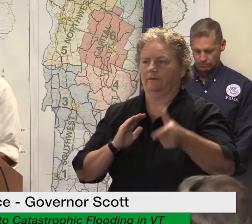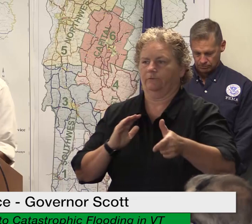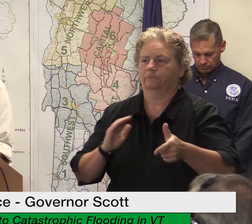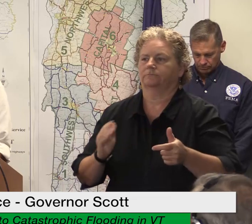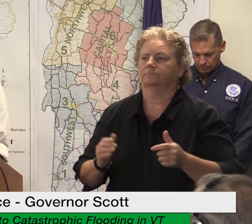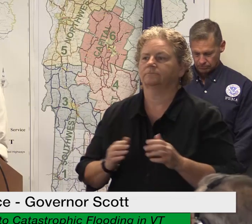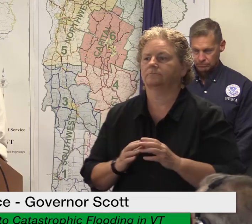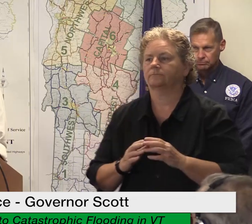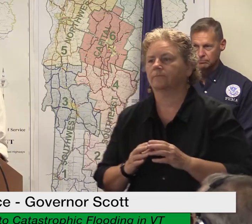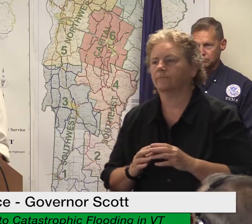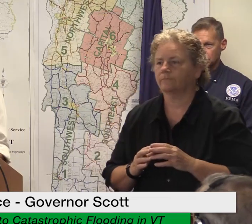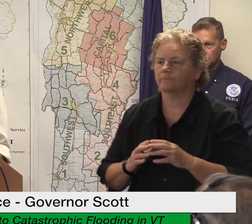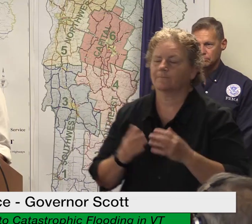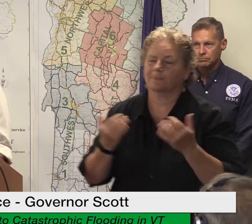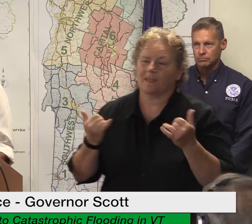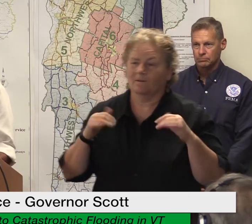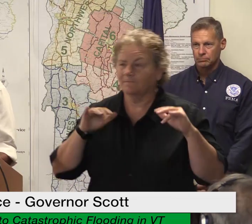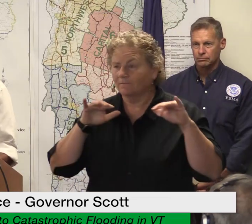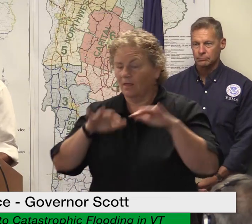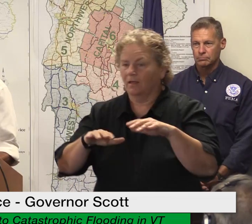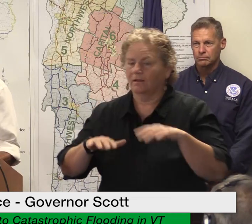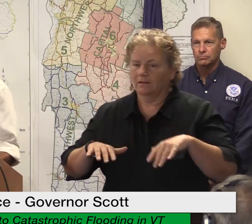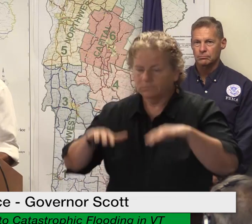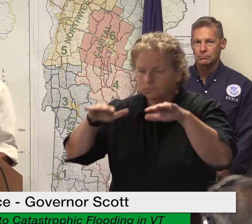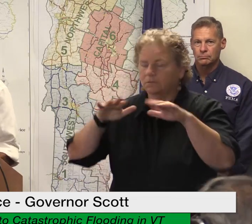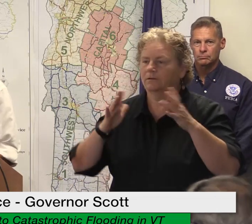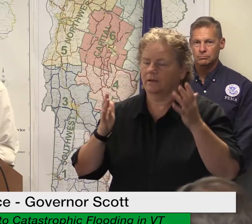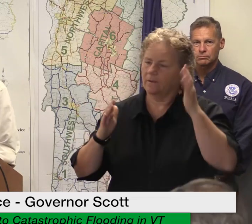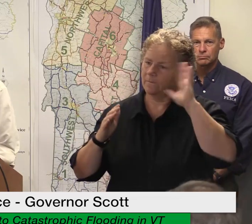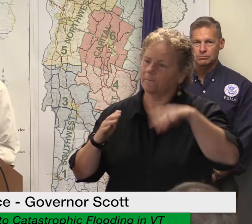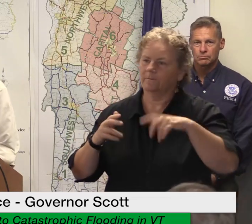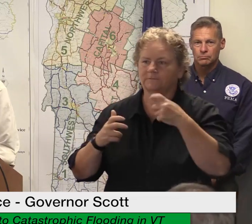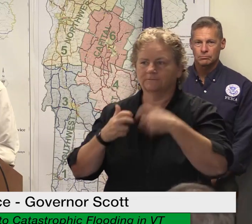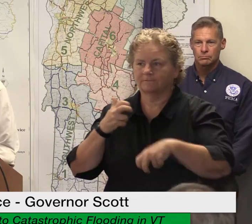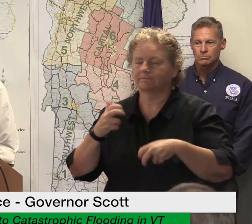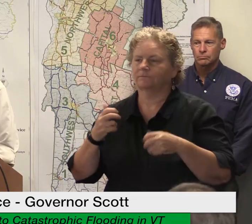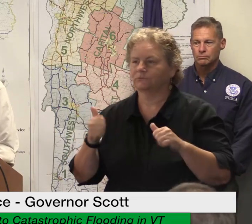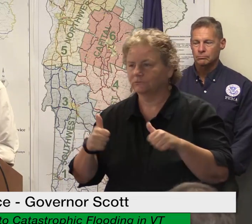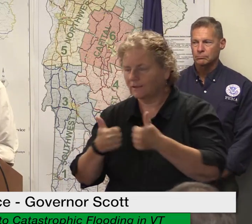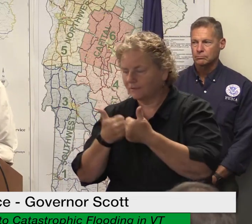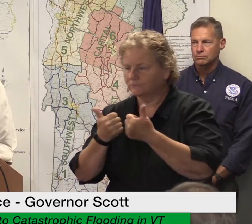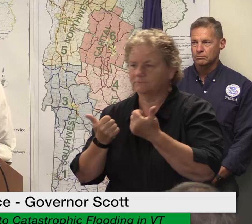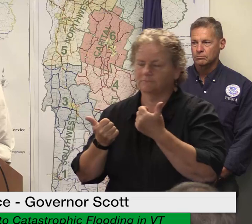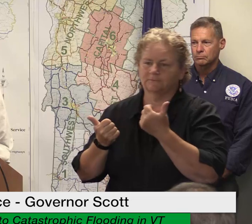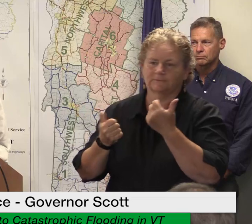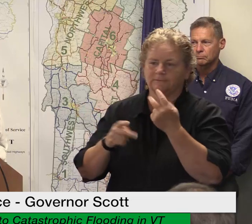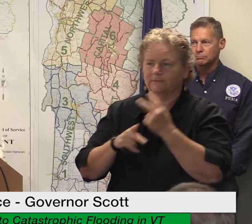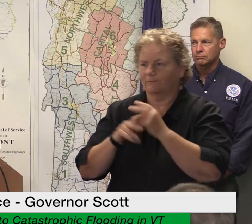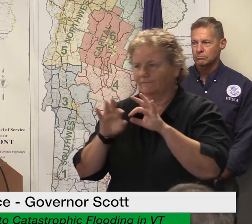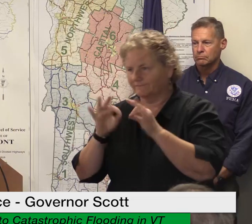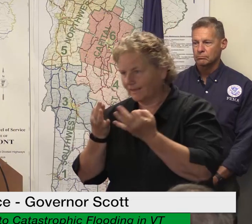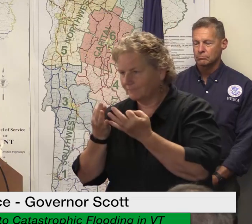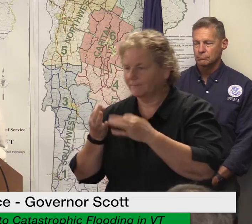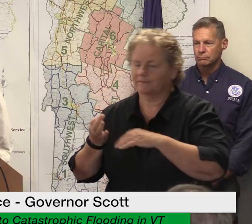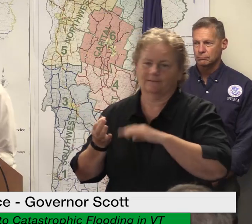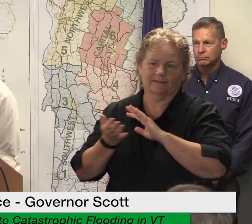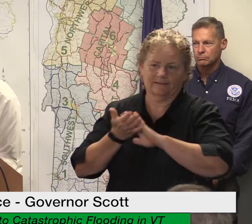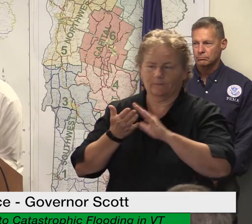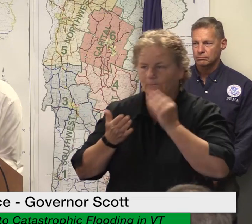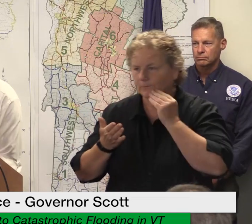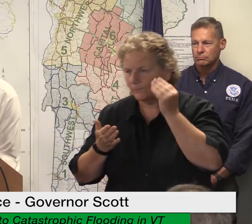about anything other than taking care of your families and your your own your own dilemma